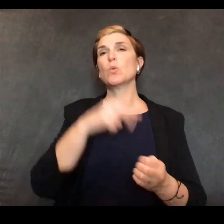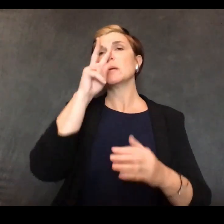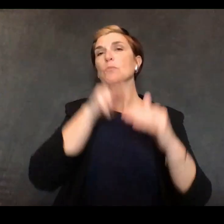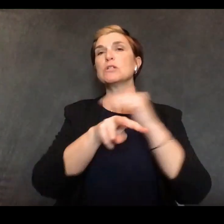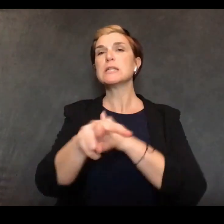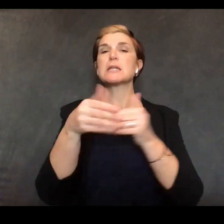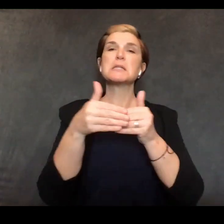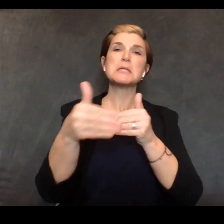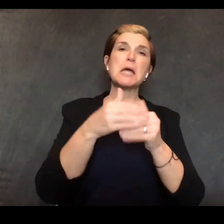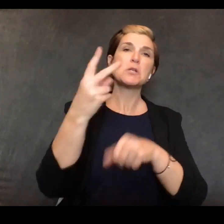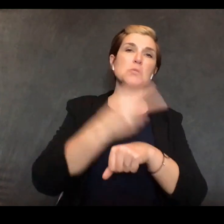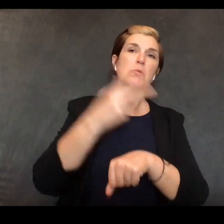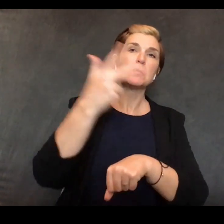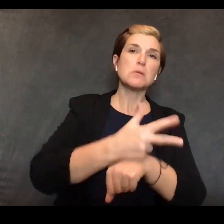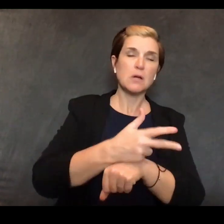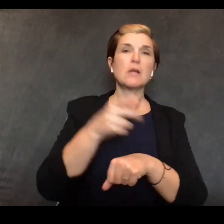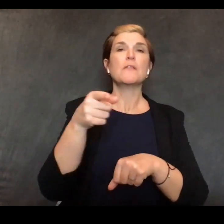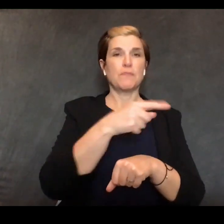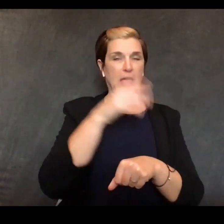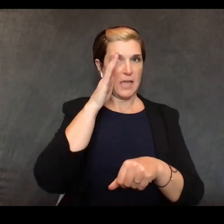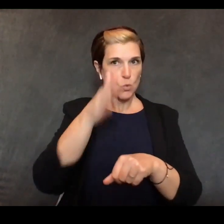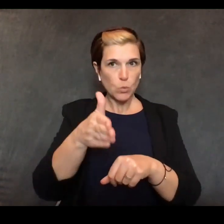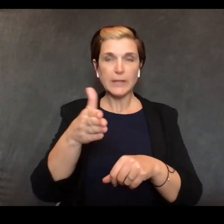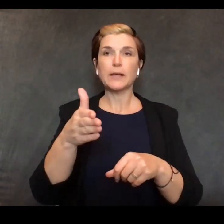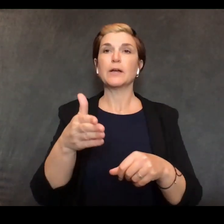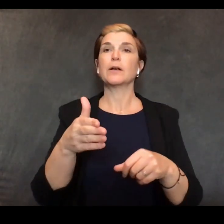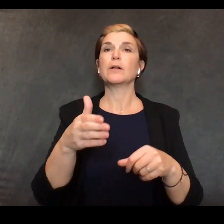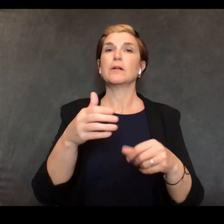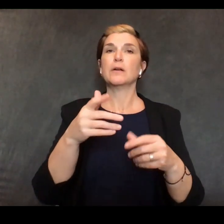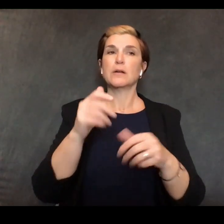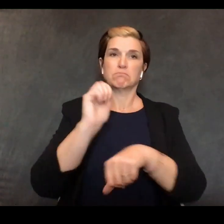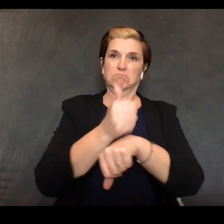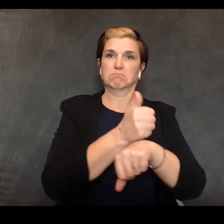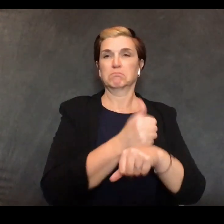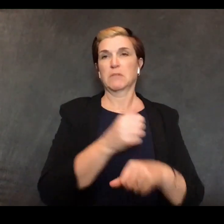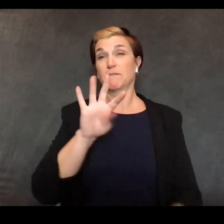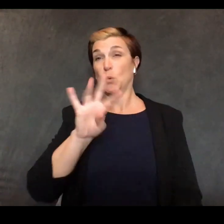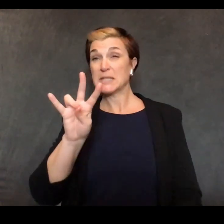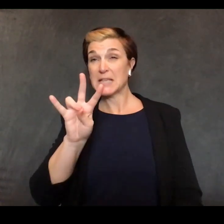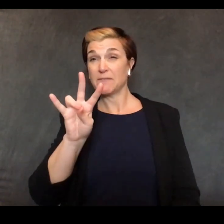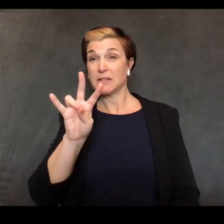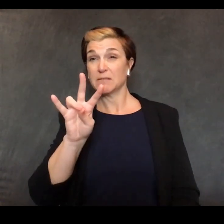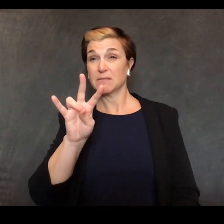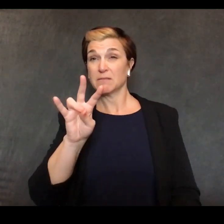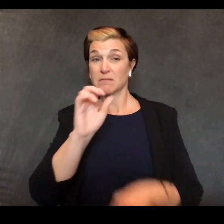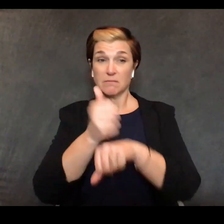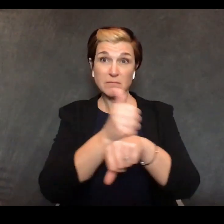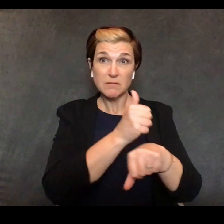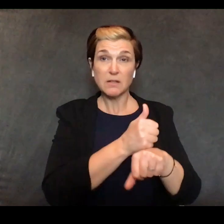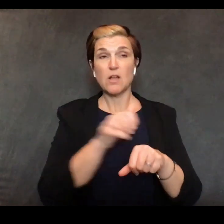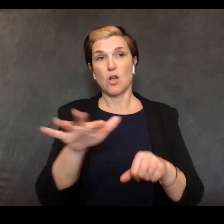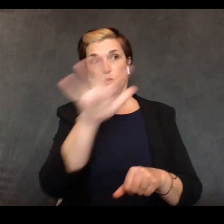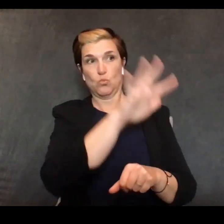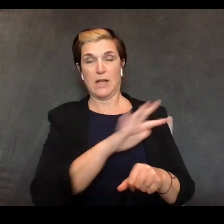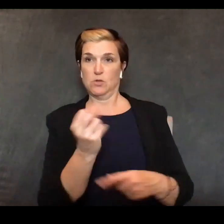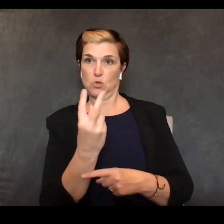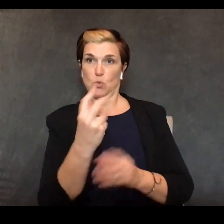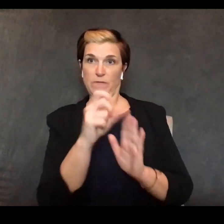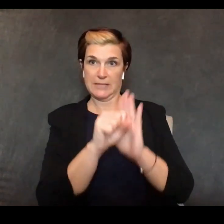begin setting up 47 of these in approximately 12 states the material is already palletized